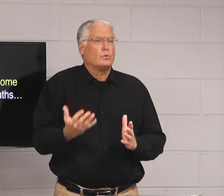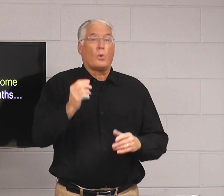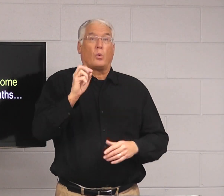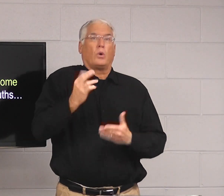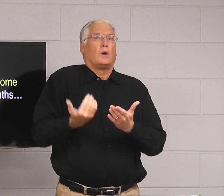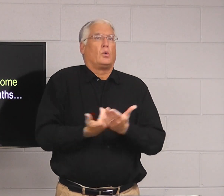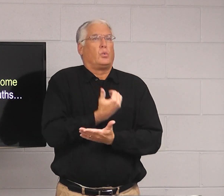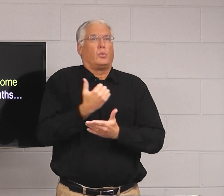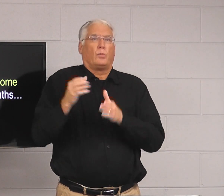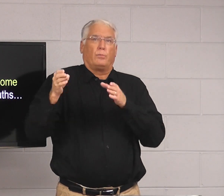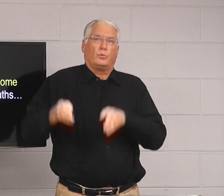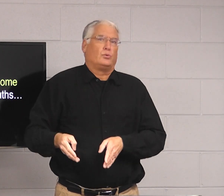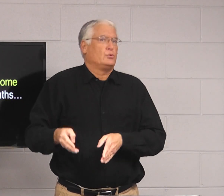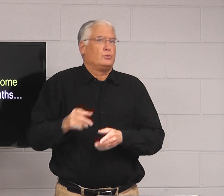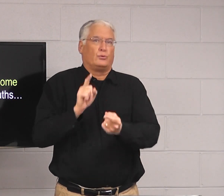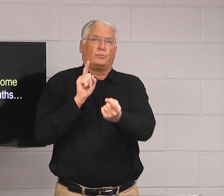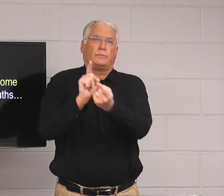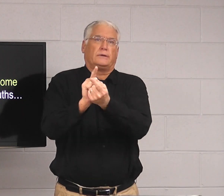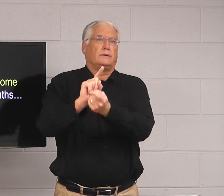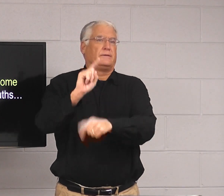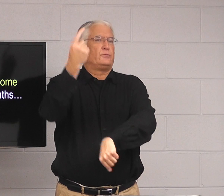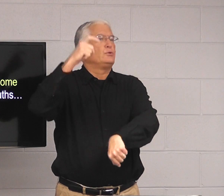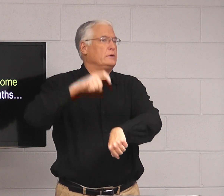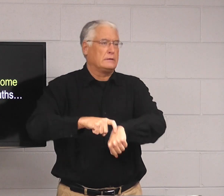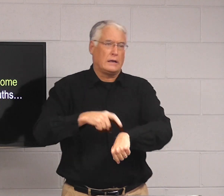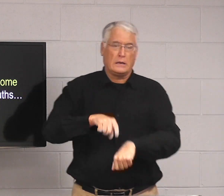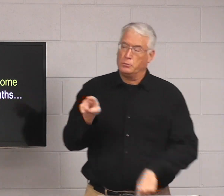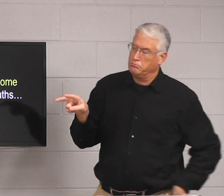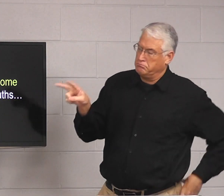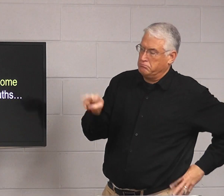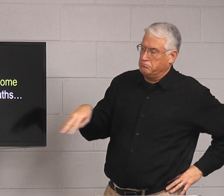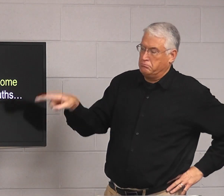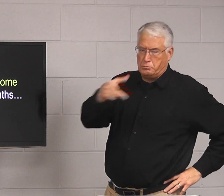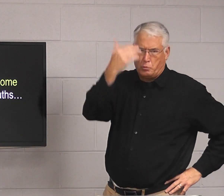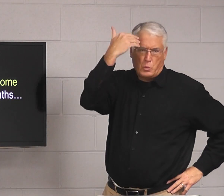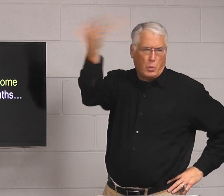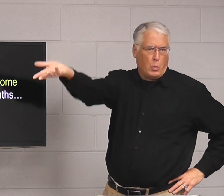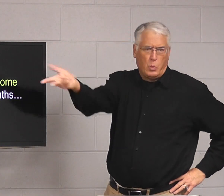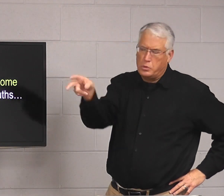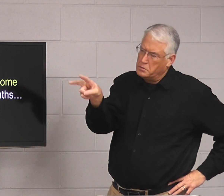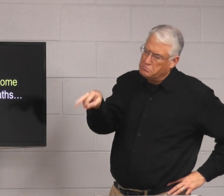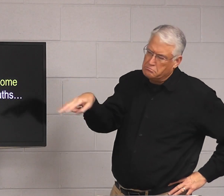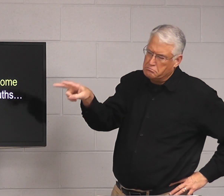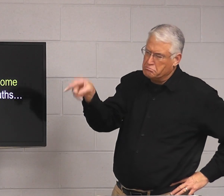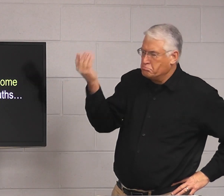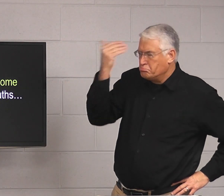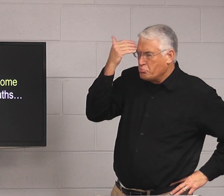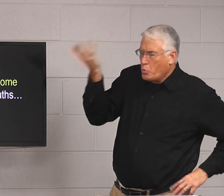that's a new person that you meet for the first time. And you don't know them.